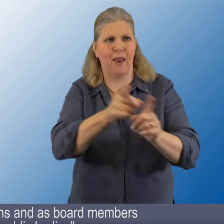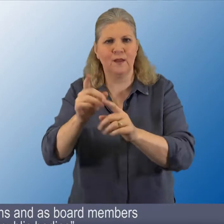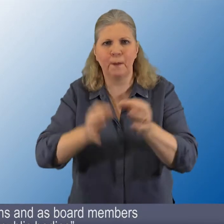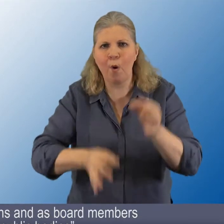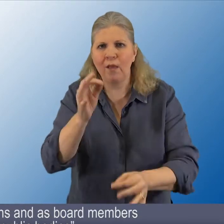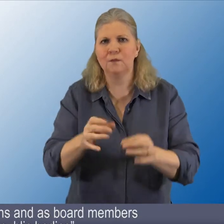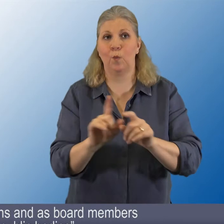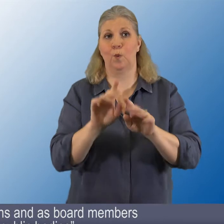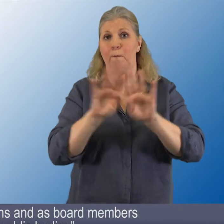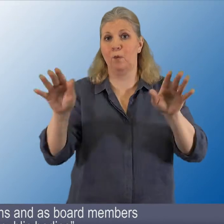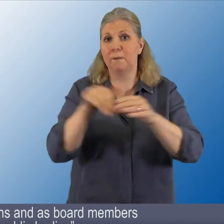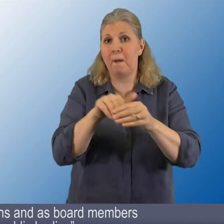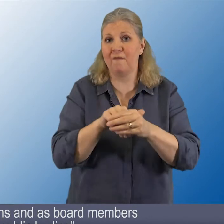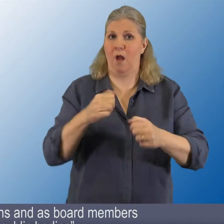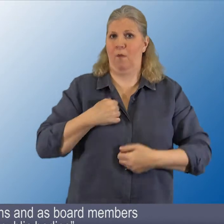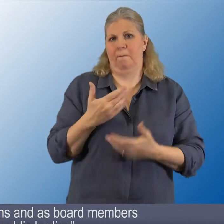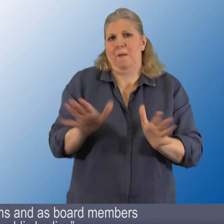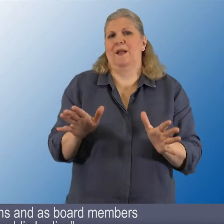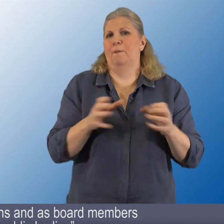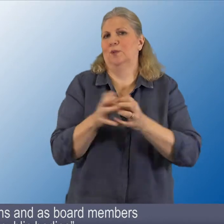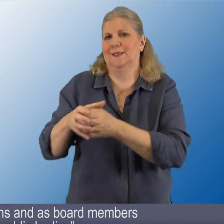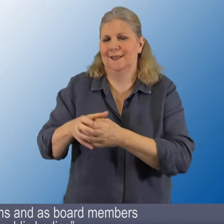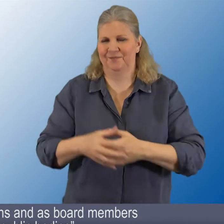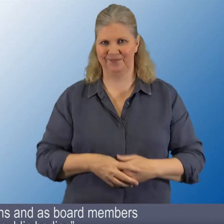as elected politicians and as board members of our public bodies.